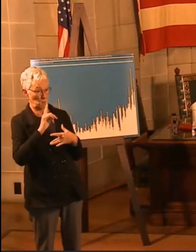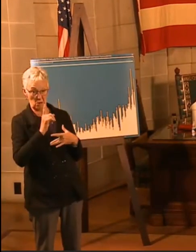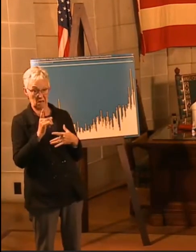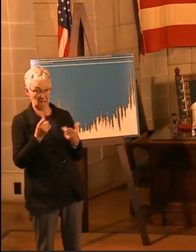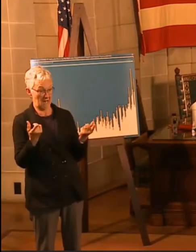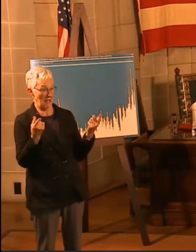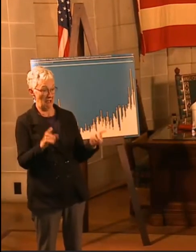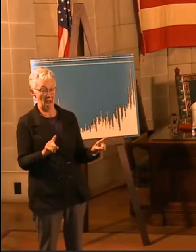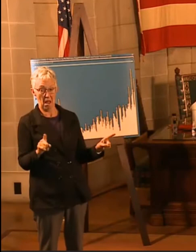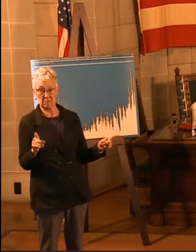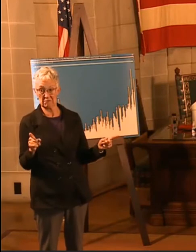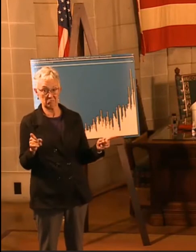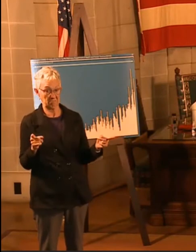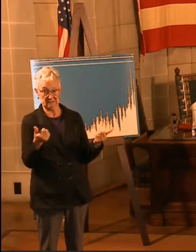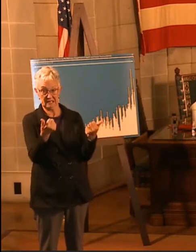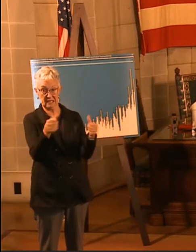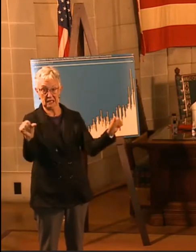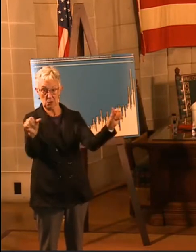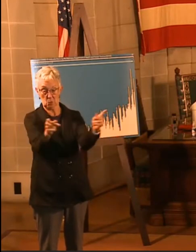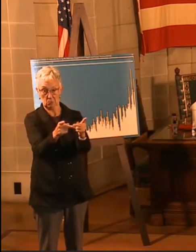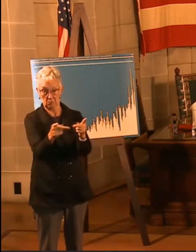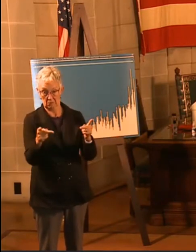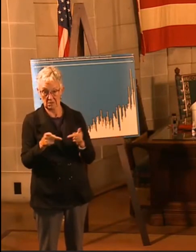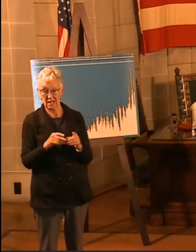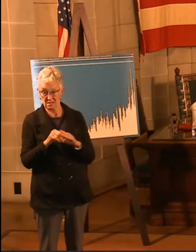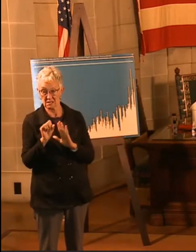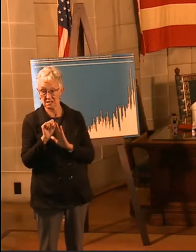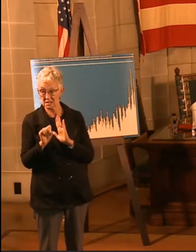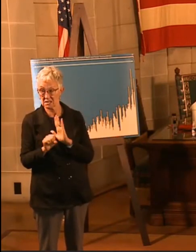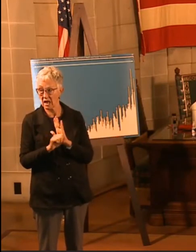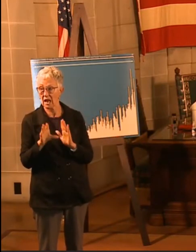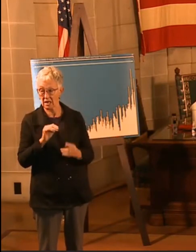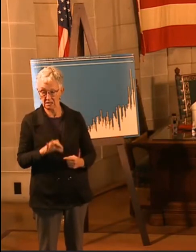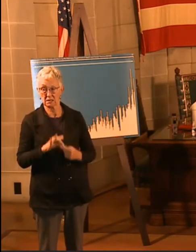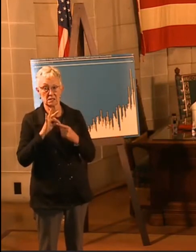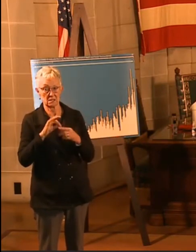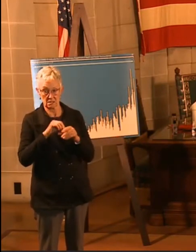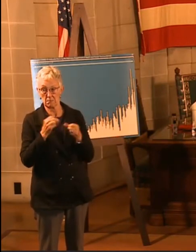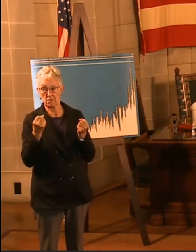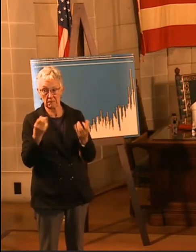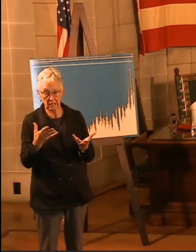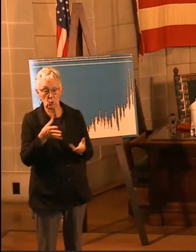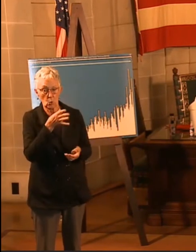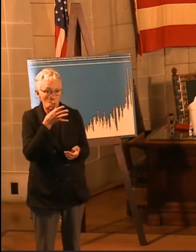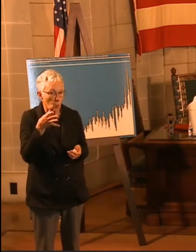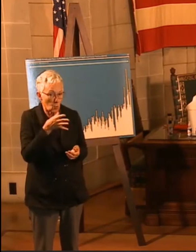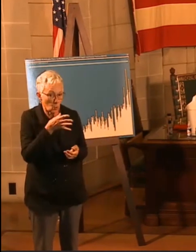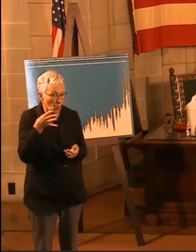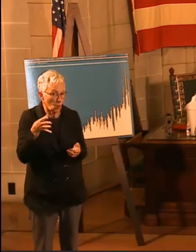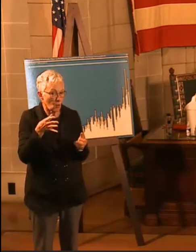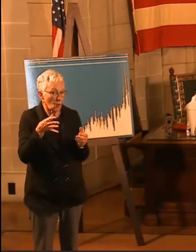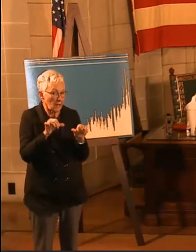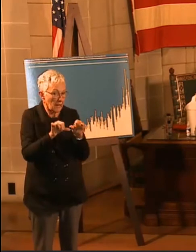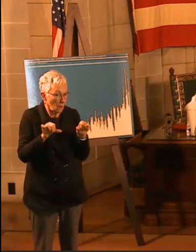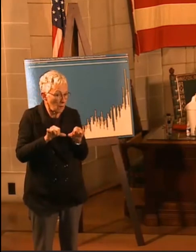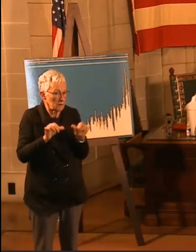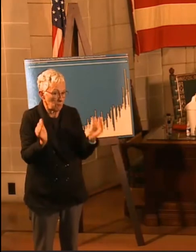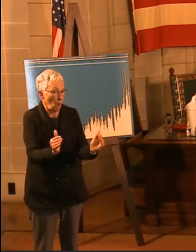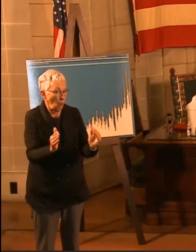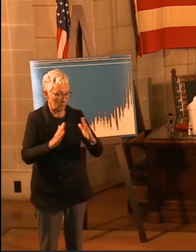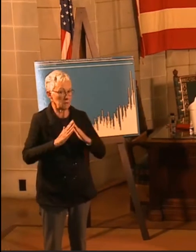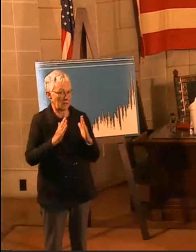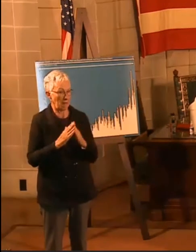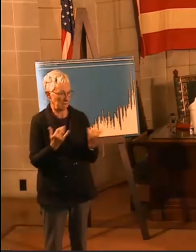especially is active in many rural areas of Nebraska. So, many of the rural